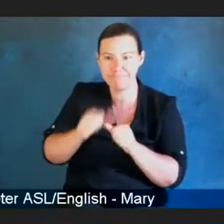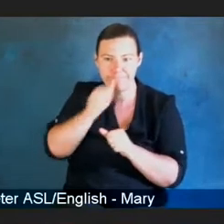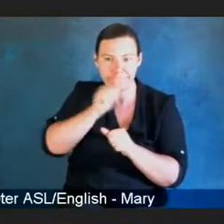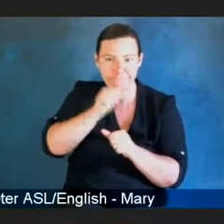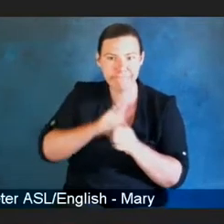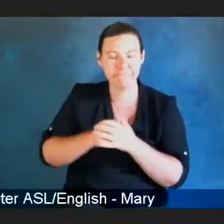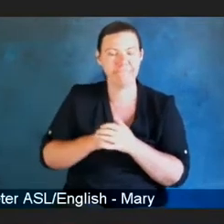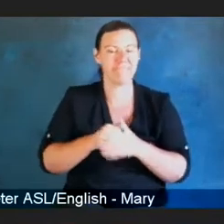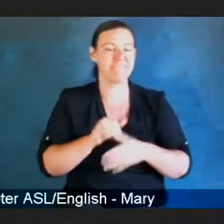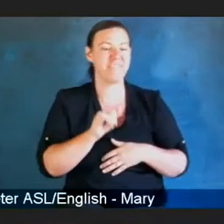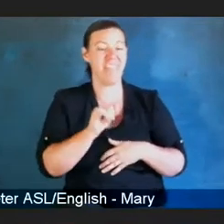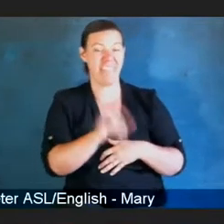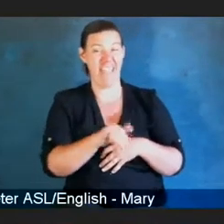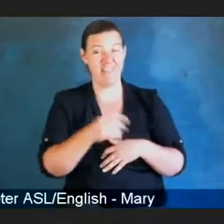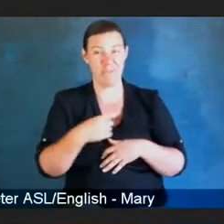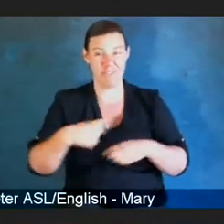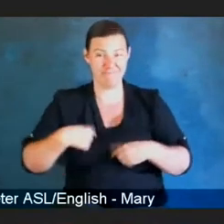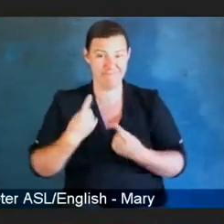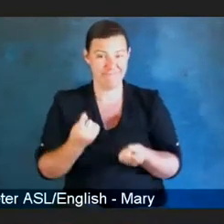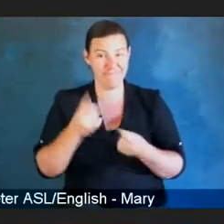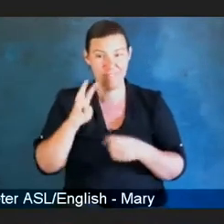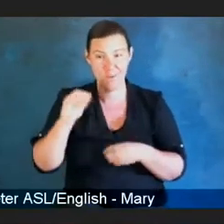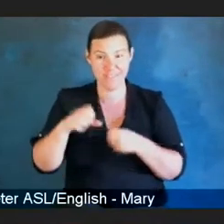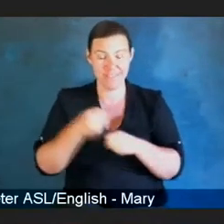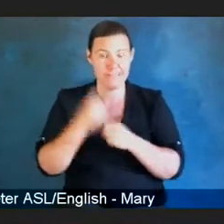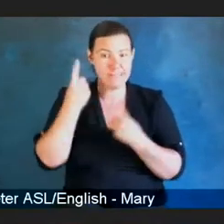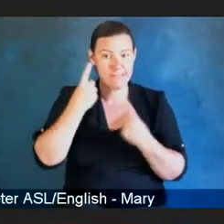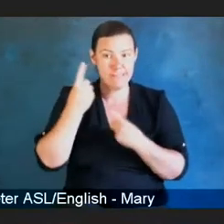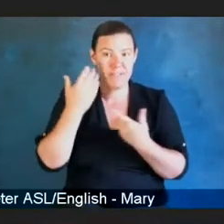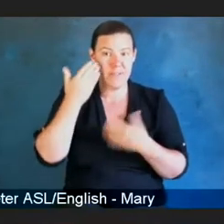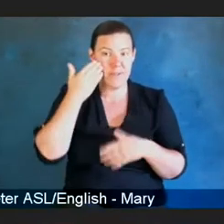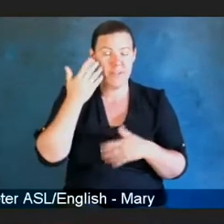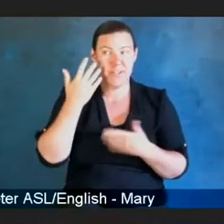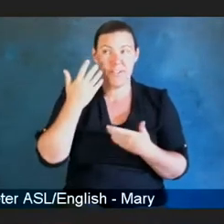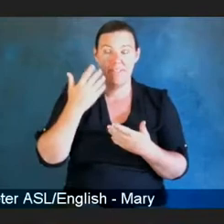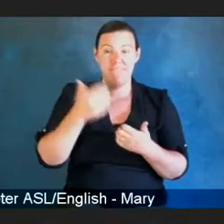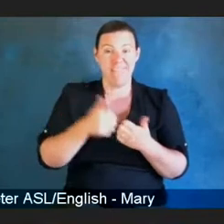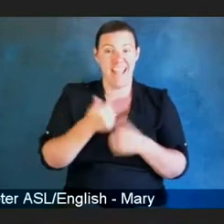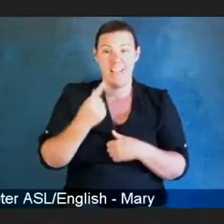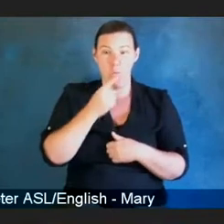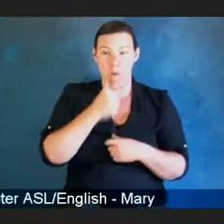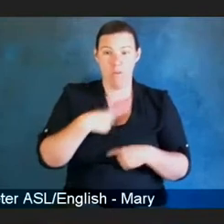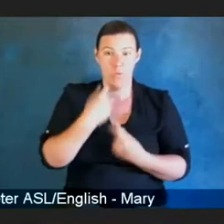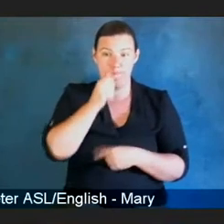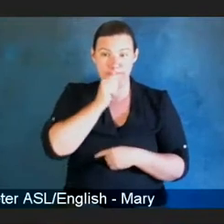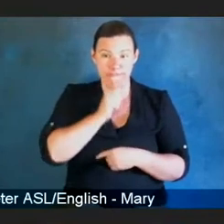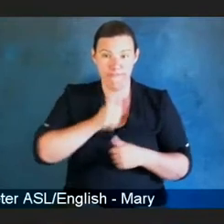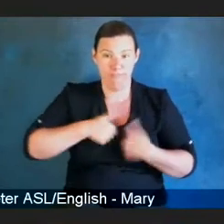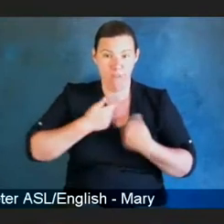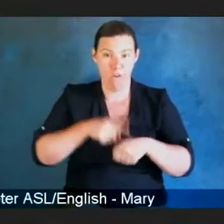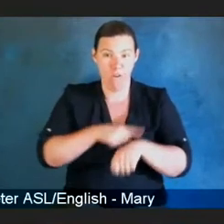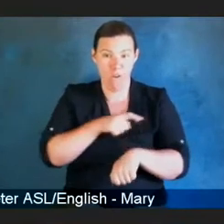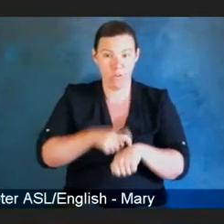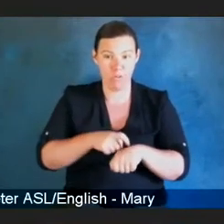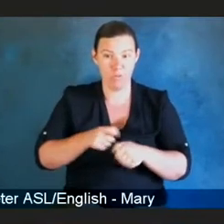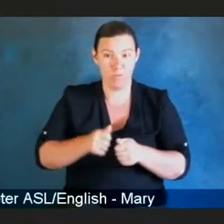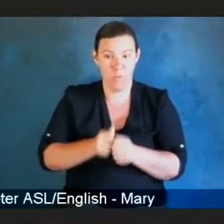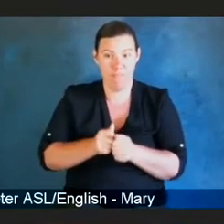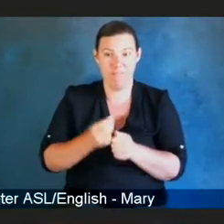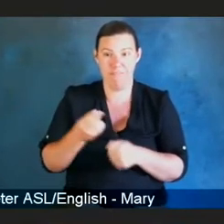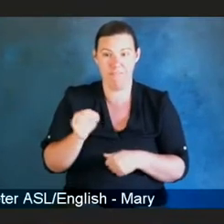survivor will tell you that, you know, they went through severe